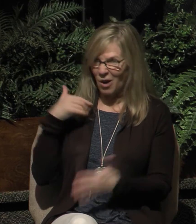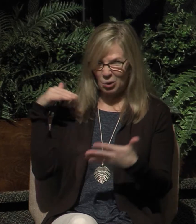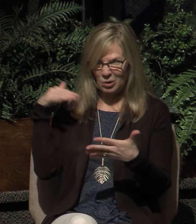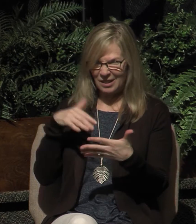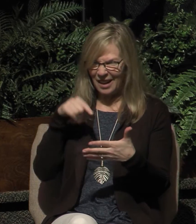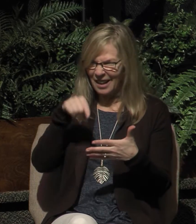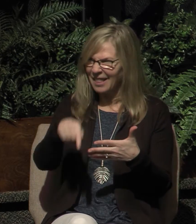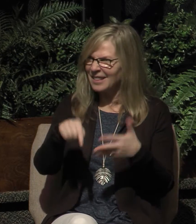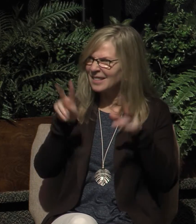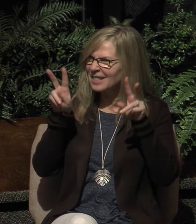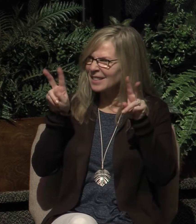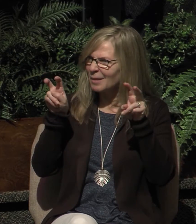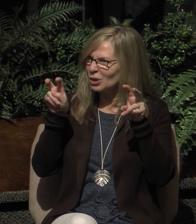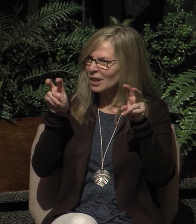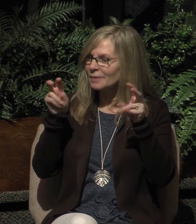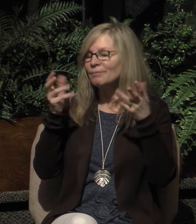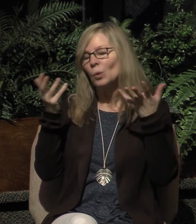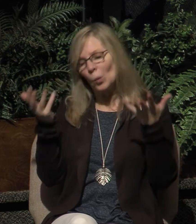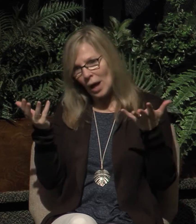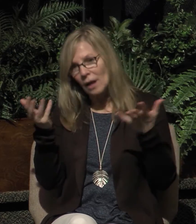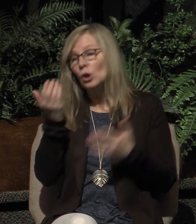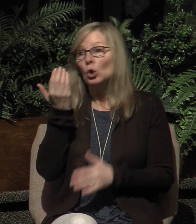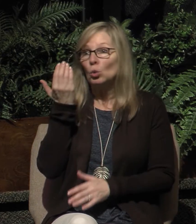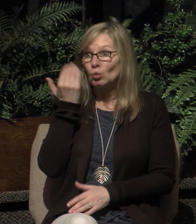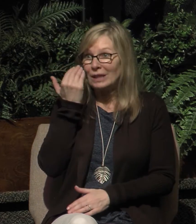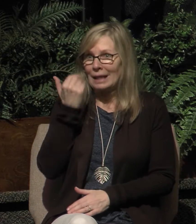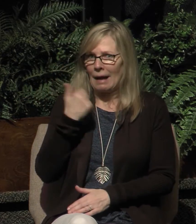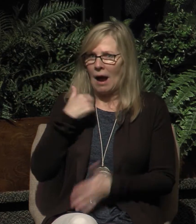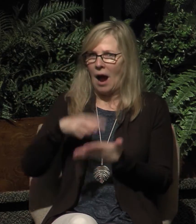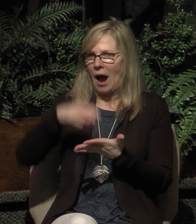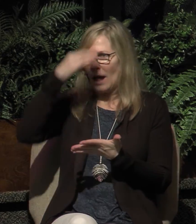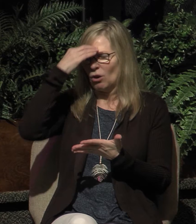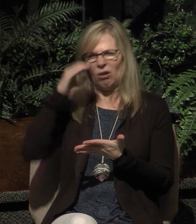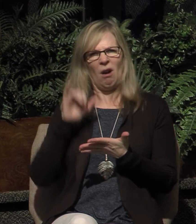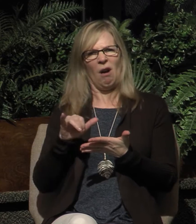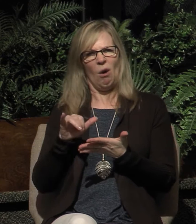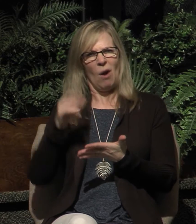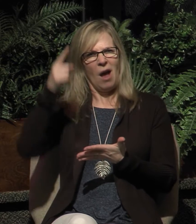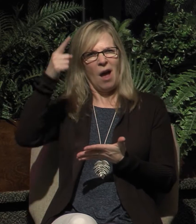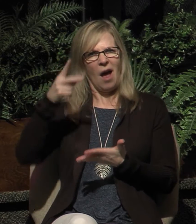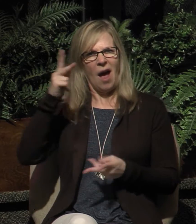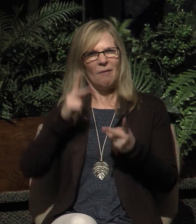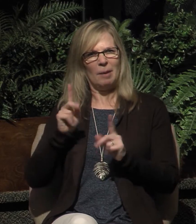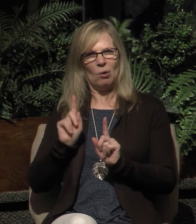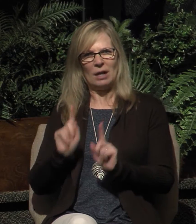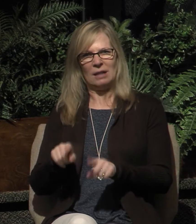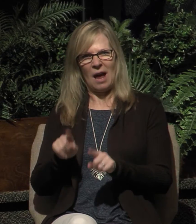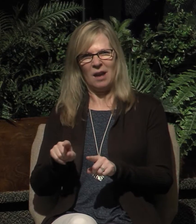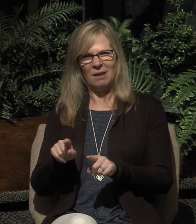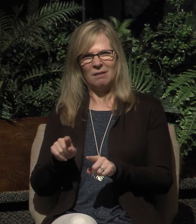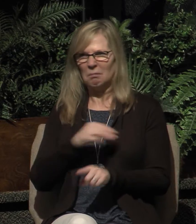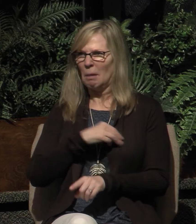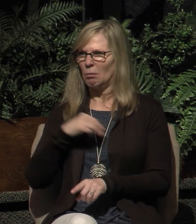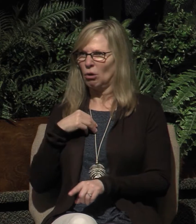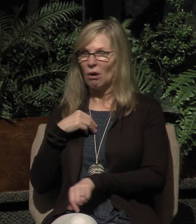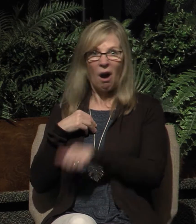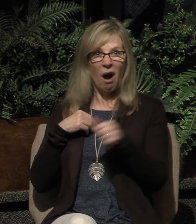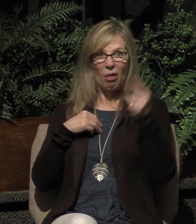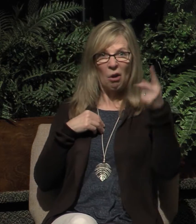is because it recently came to my attention that only half of the people who attend Lakeside are members and the other half are